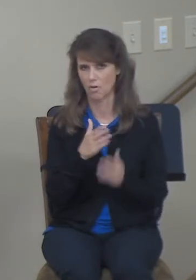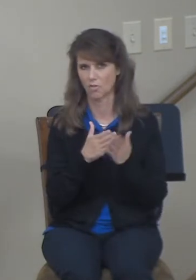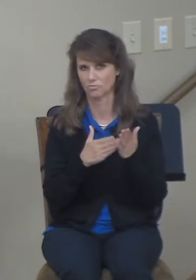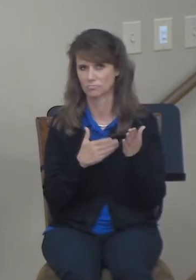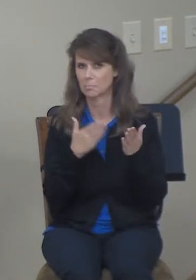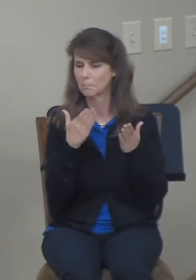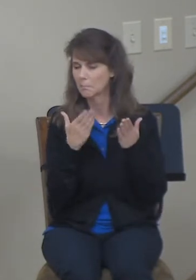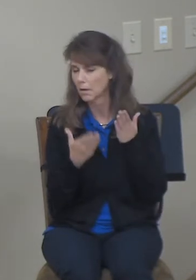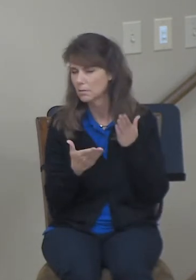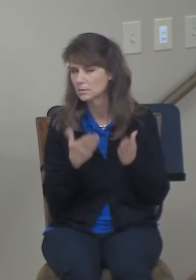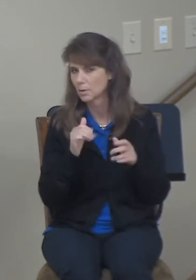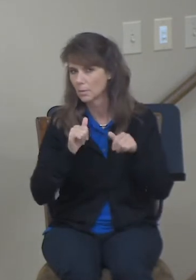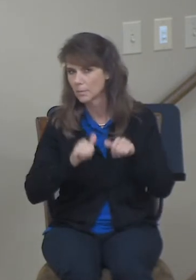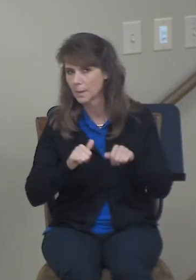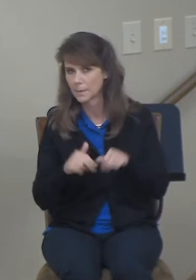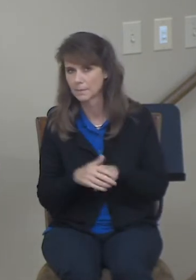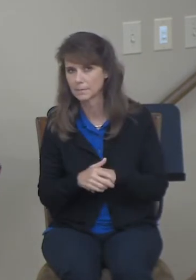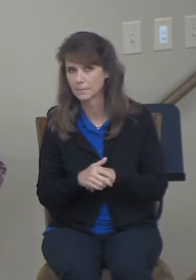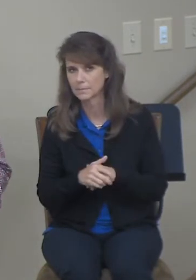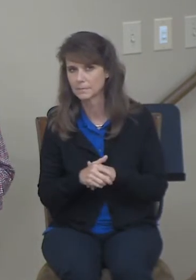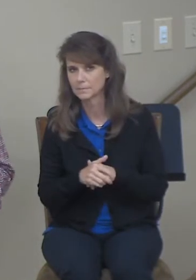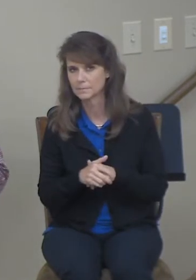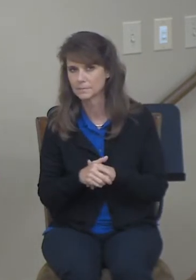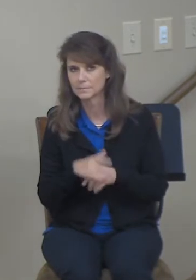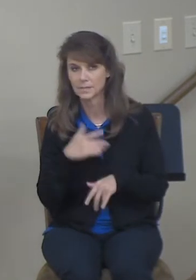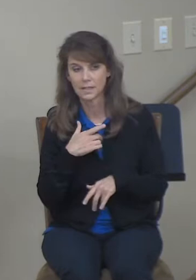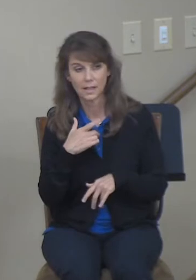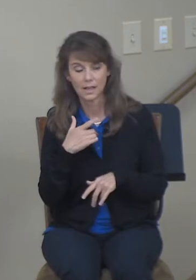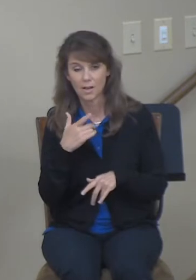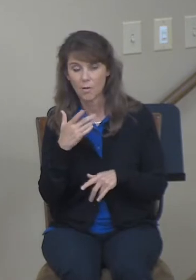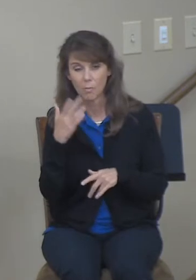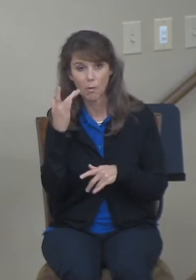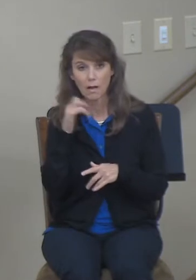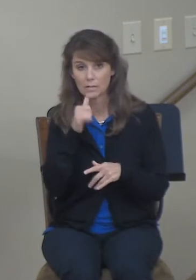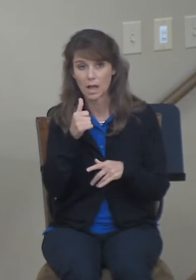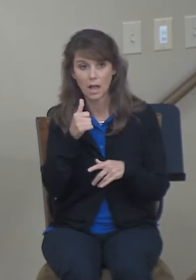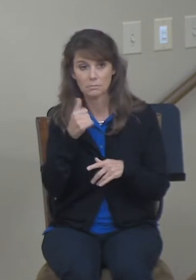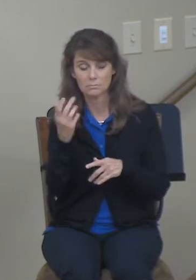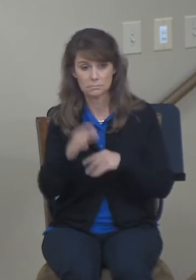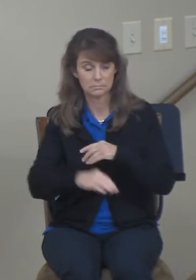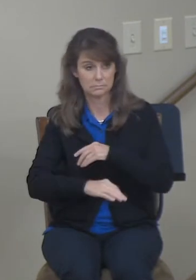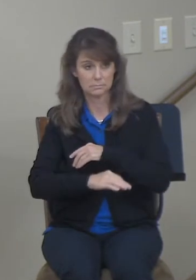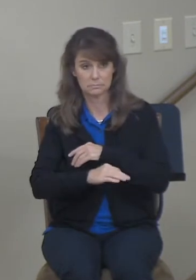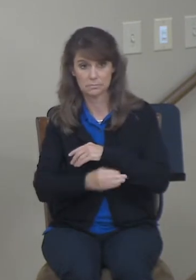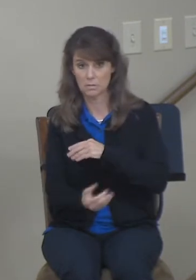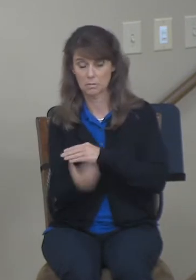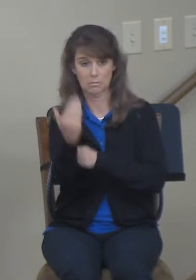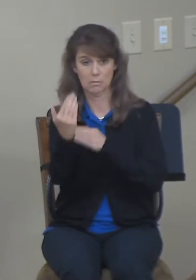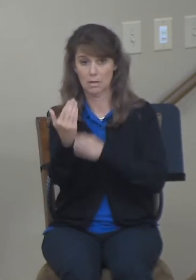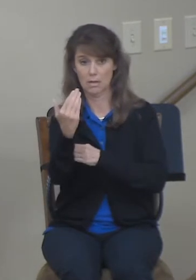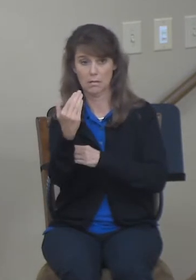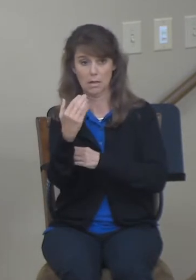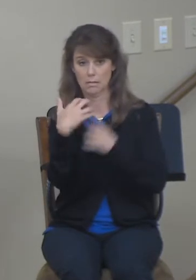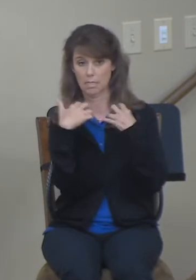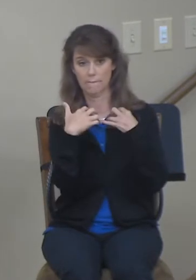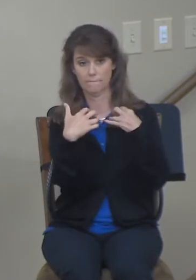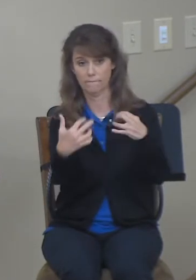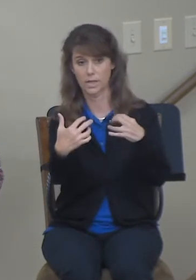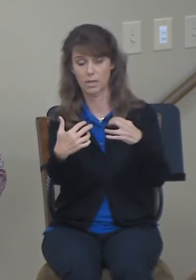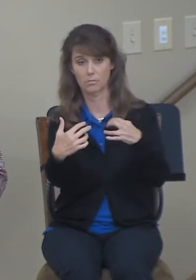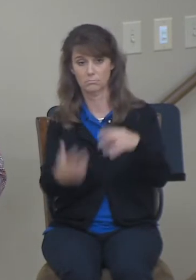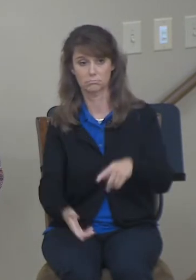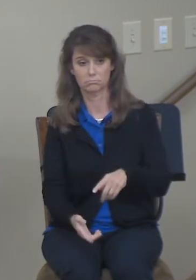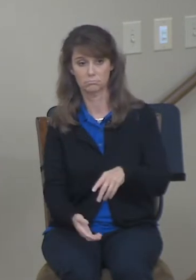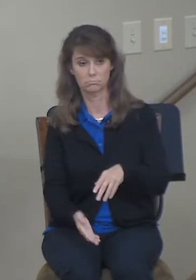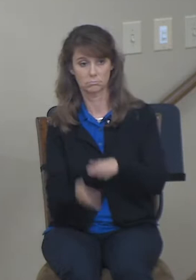she wanted Ruth to go about it. Instead of approaching Boaz in the day and the broad daylight in front of witnesses, she wanted